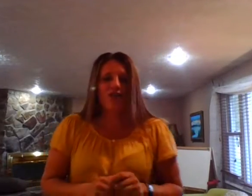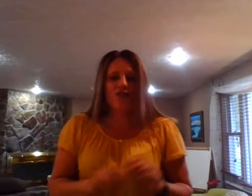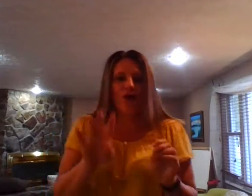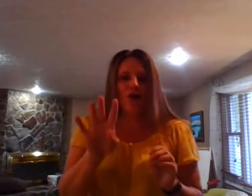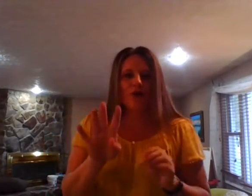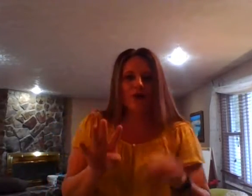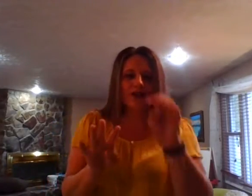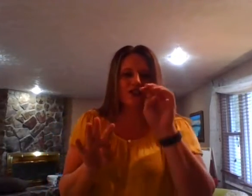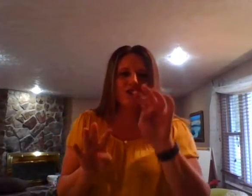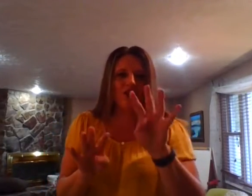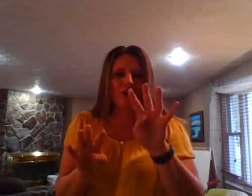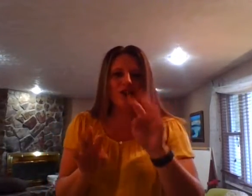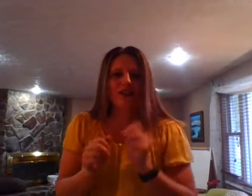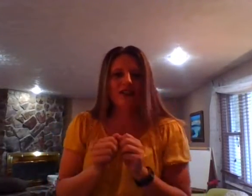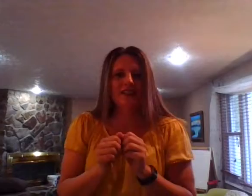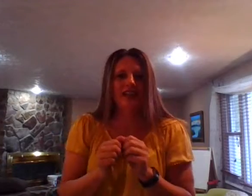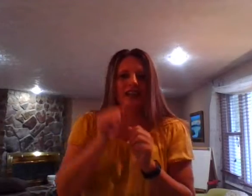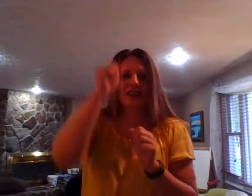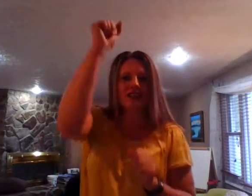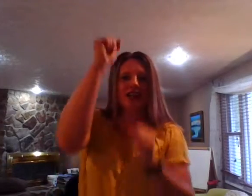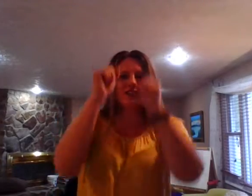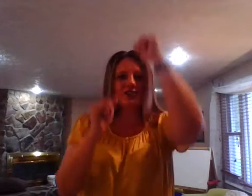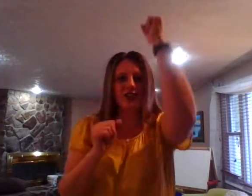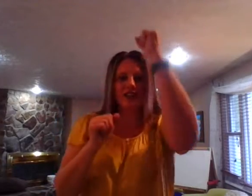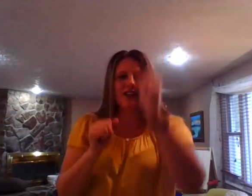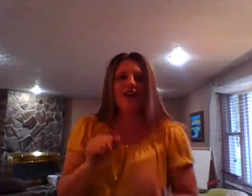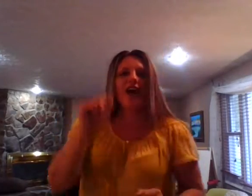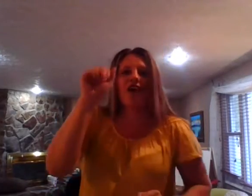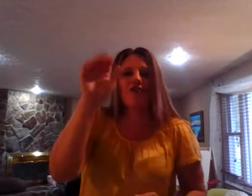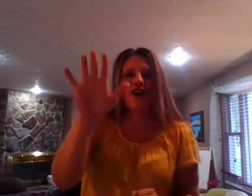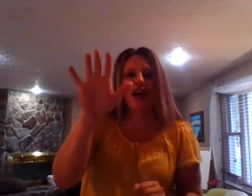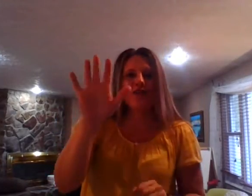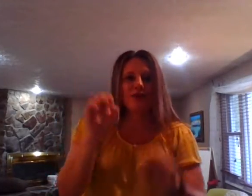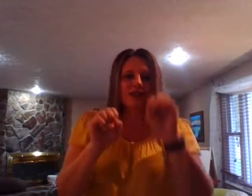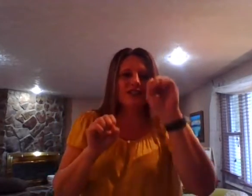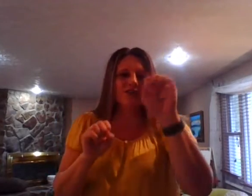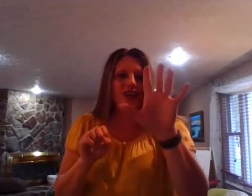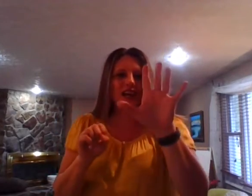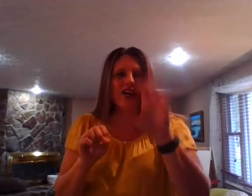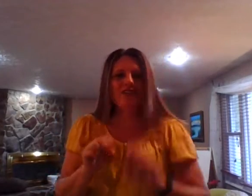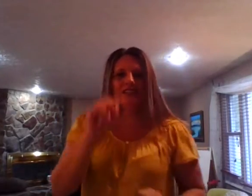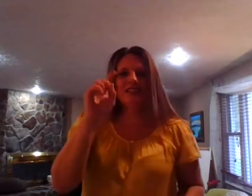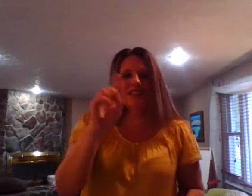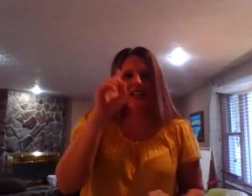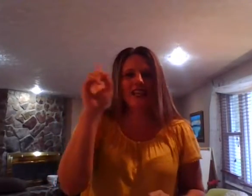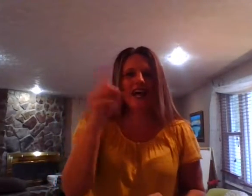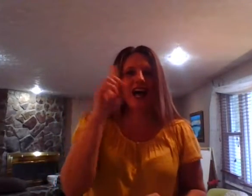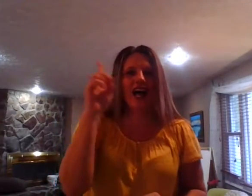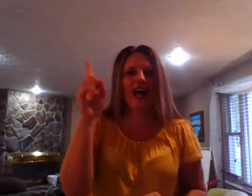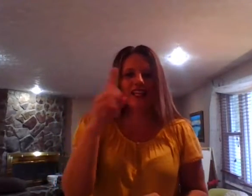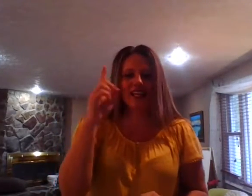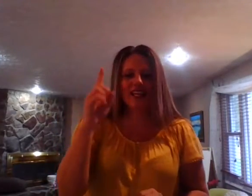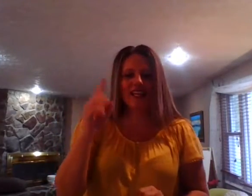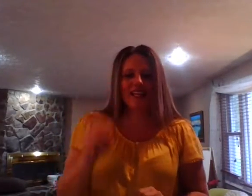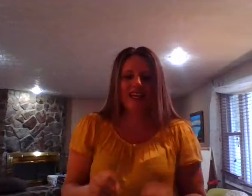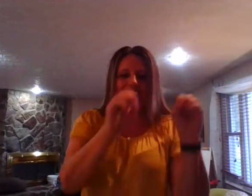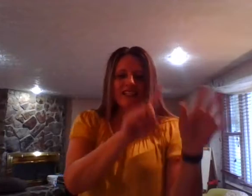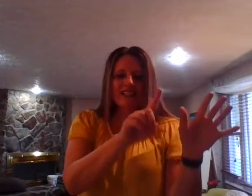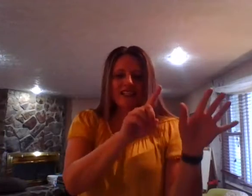Four plus four is eight. That's great. Five plus five is 10. Again. Six